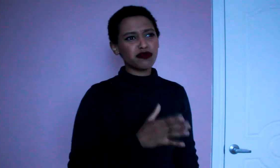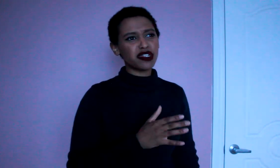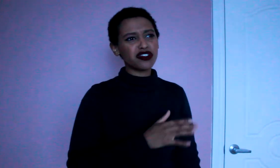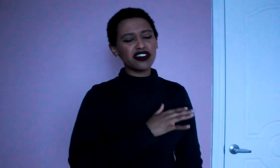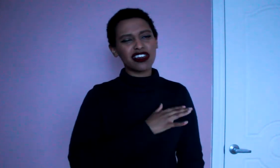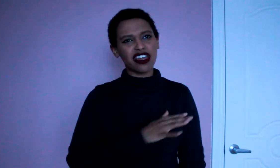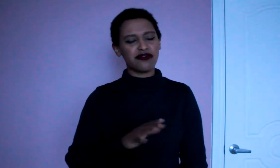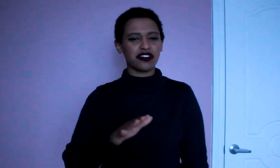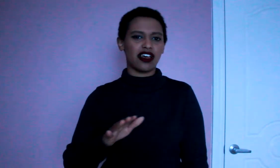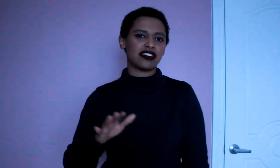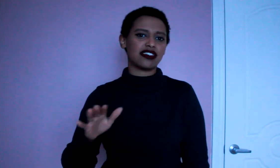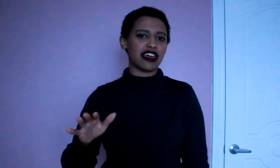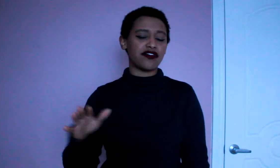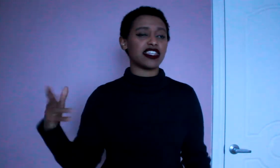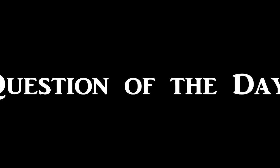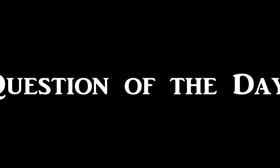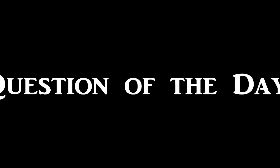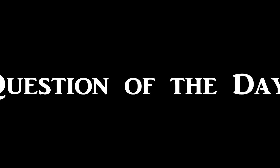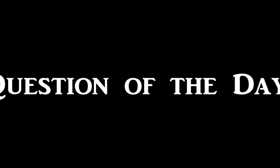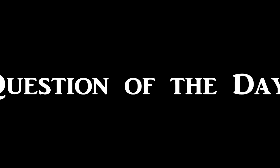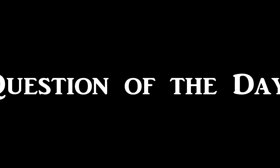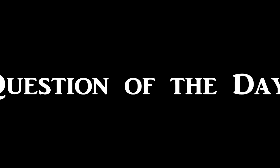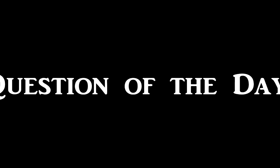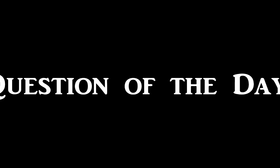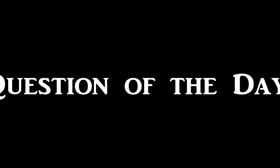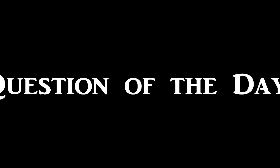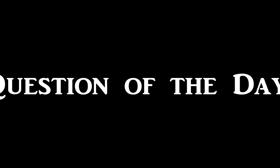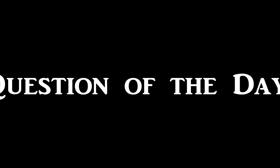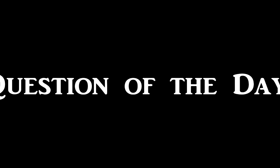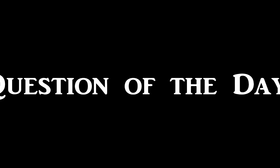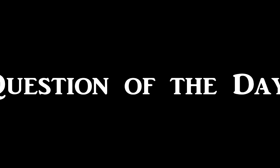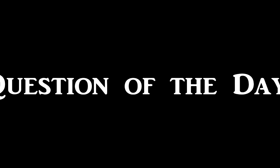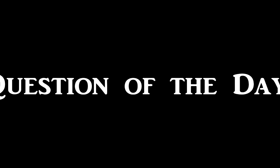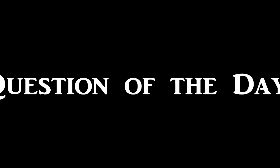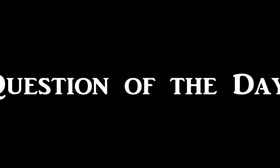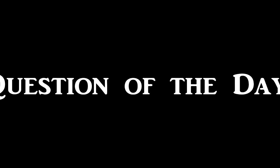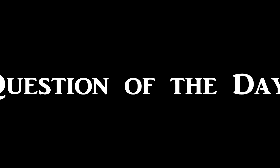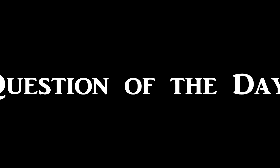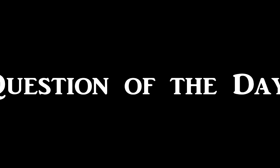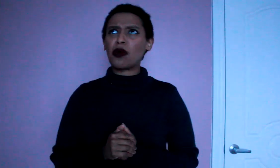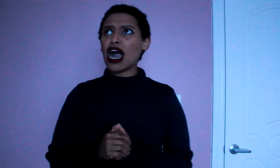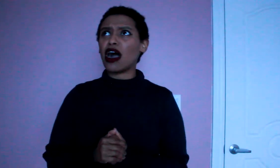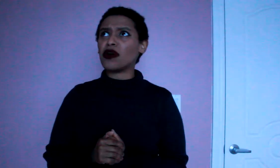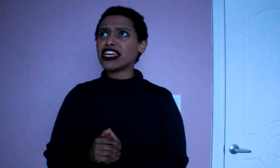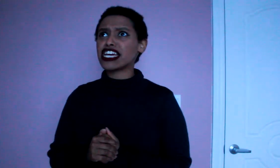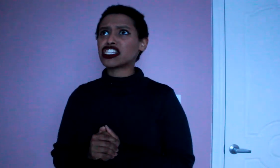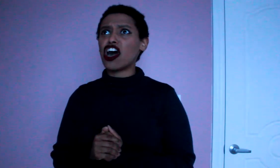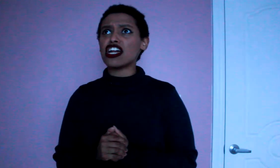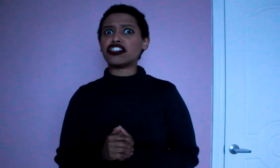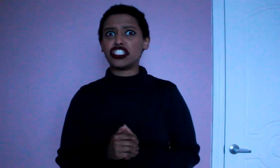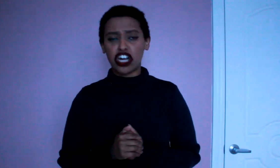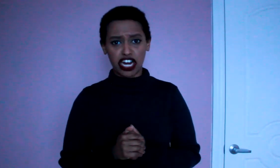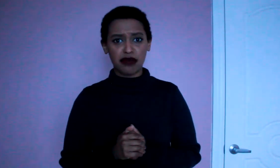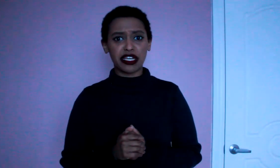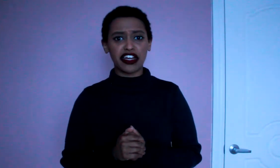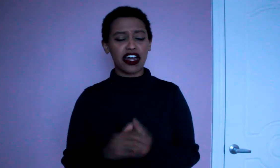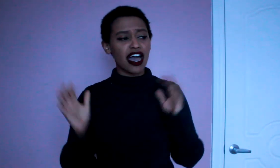splinter never lost sight of it and we'll do it together right sensei wow it has gotten dark up in here I